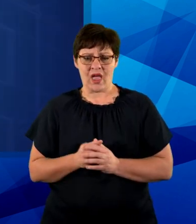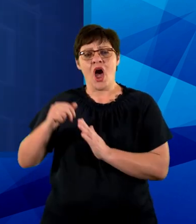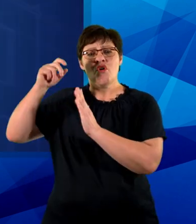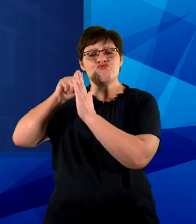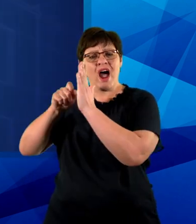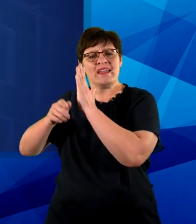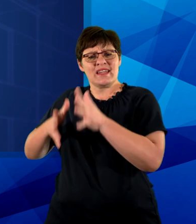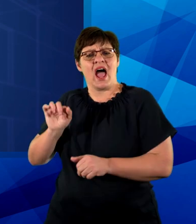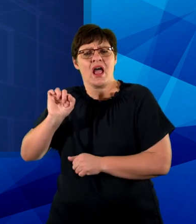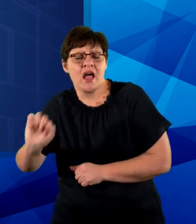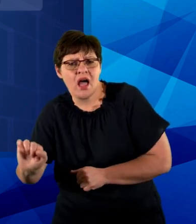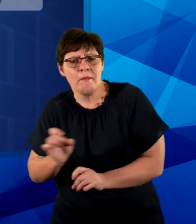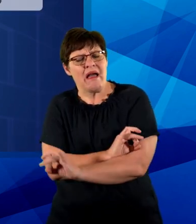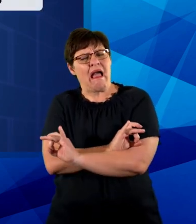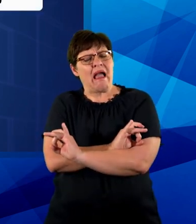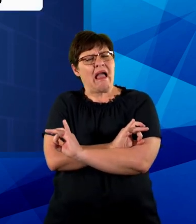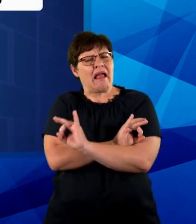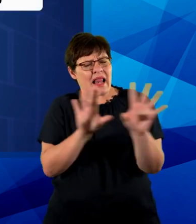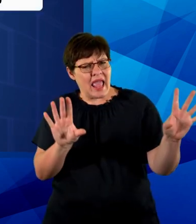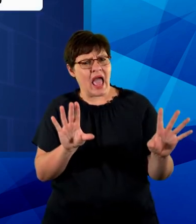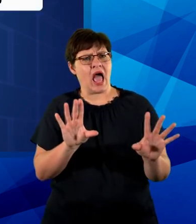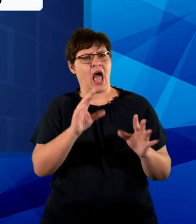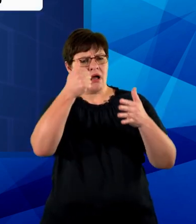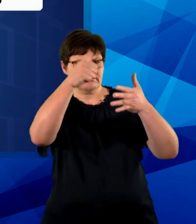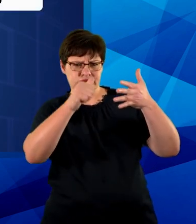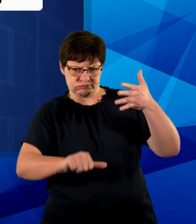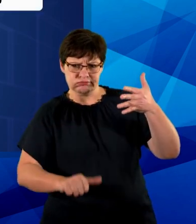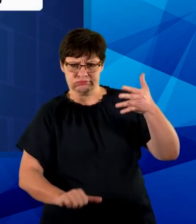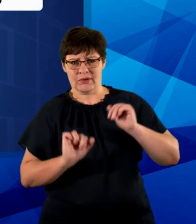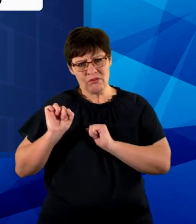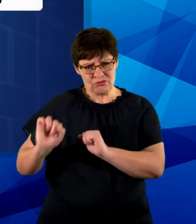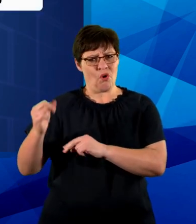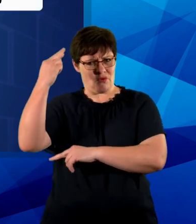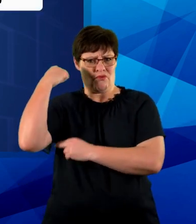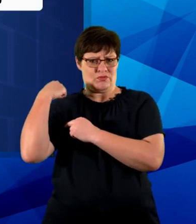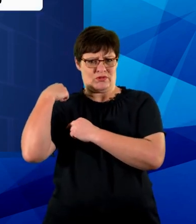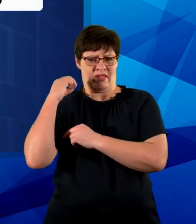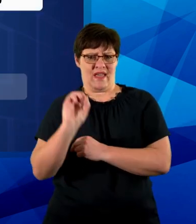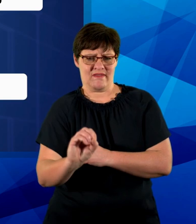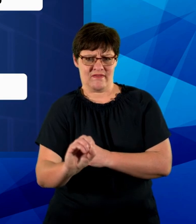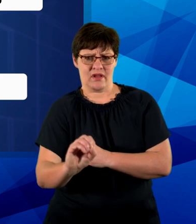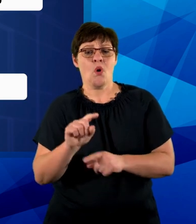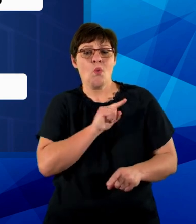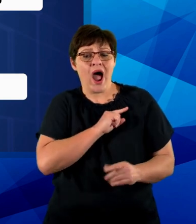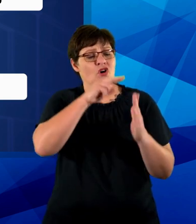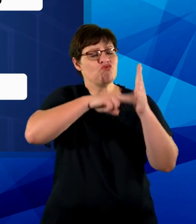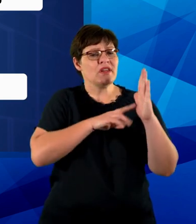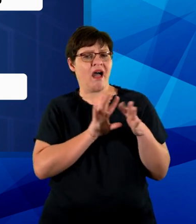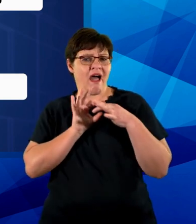make your train of thought as clear as possible so that your reader agrees with your conclusions. Use information from academic